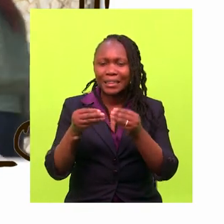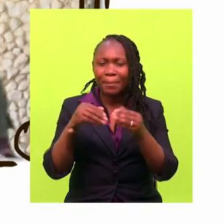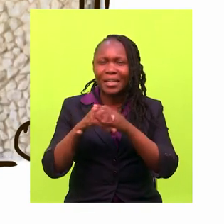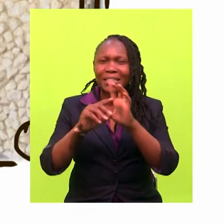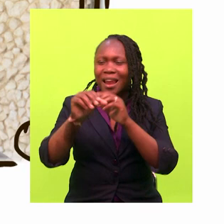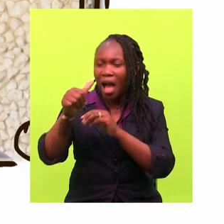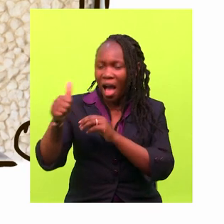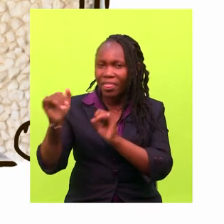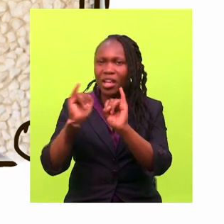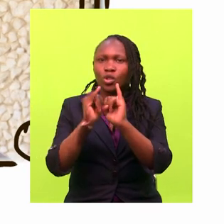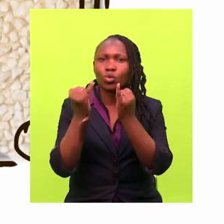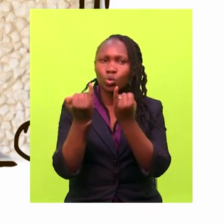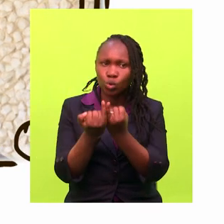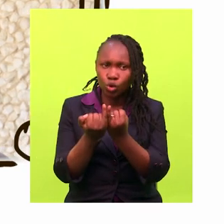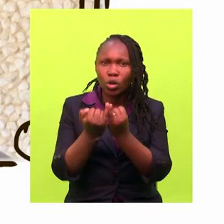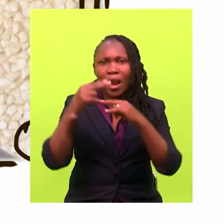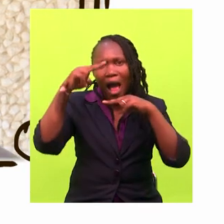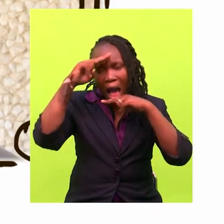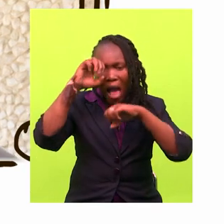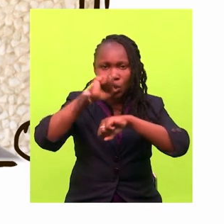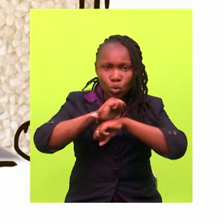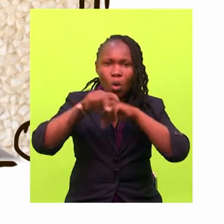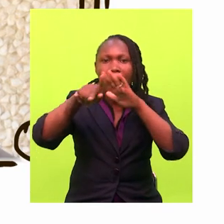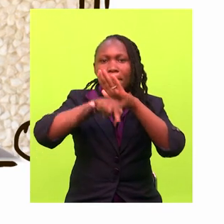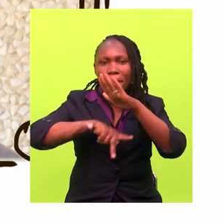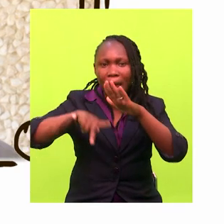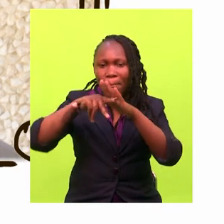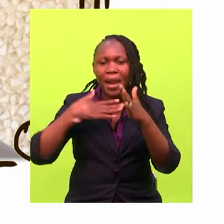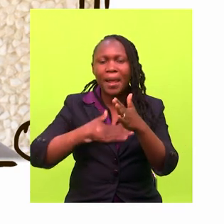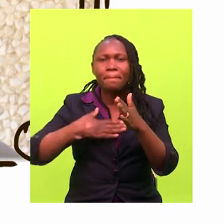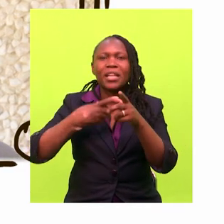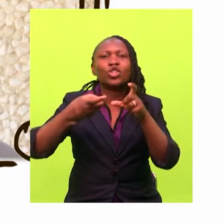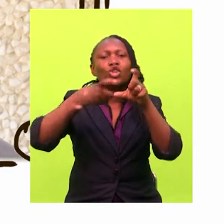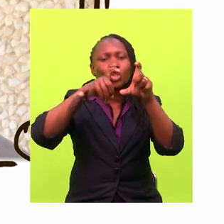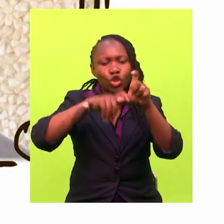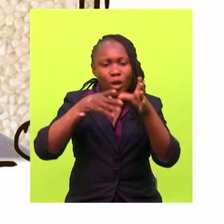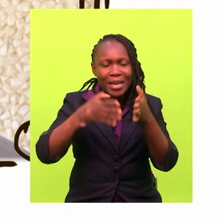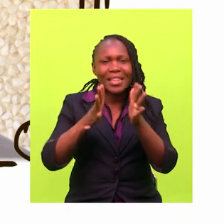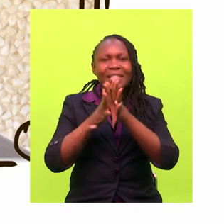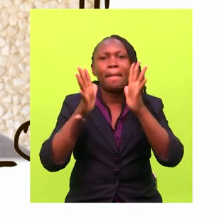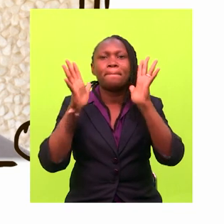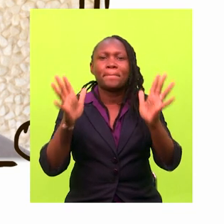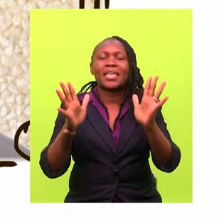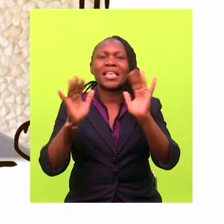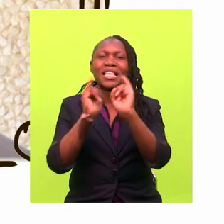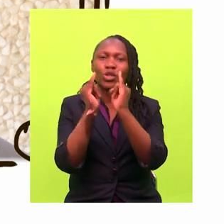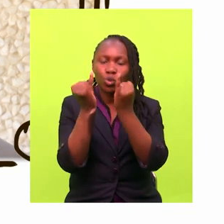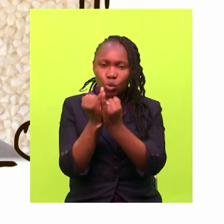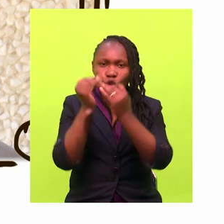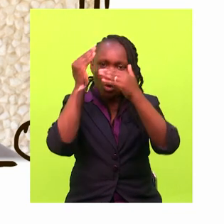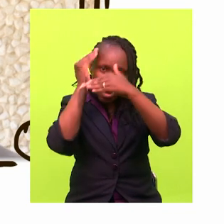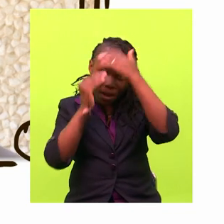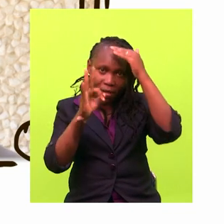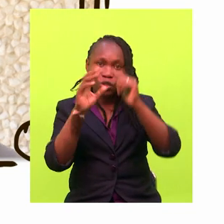needs in various institutions, the high school and primary level to join this great institution, the